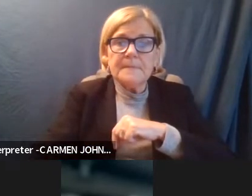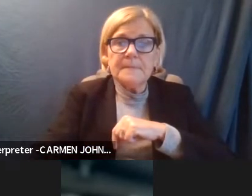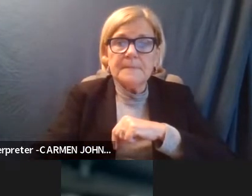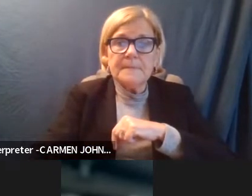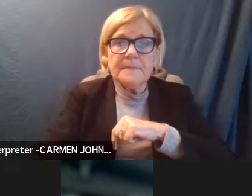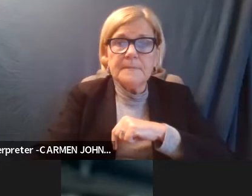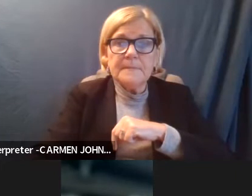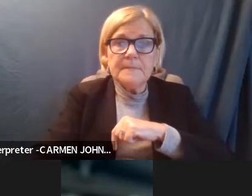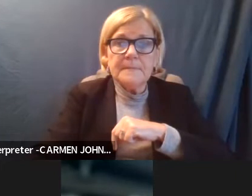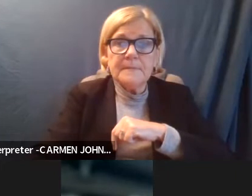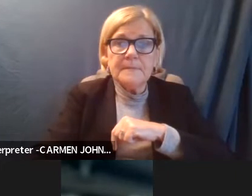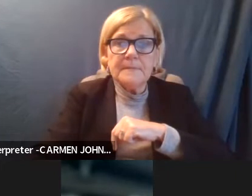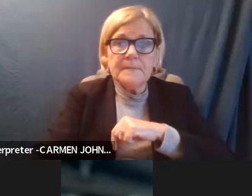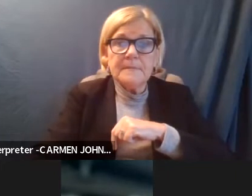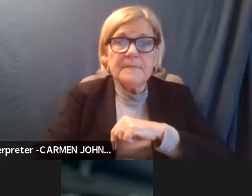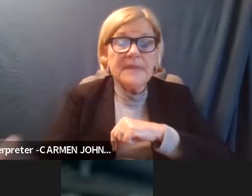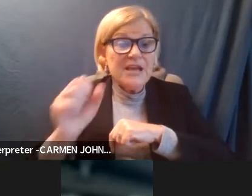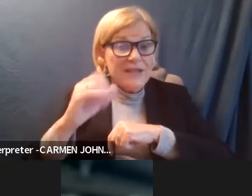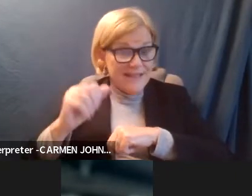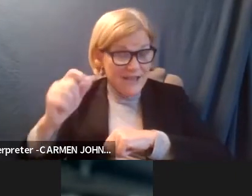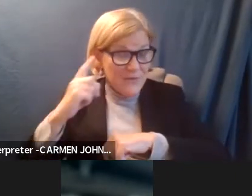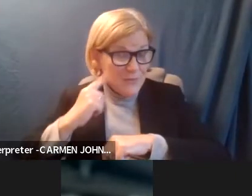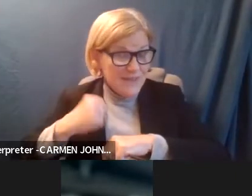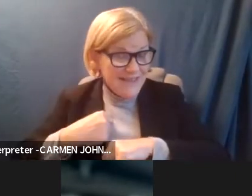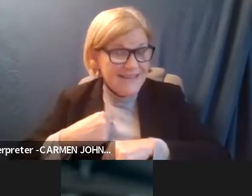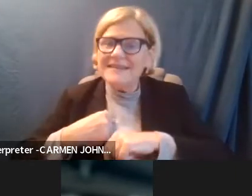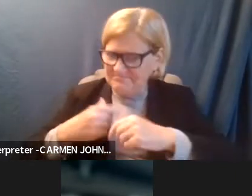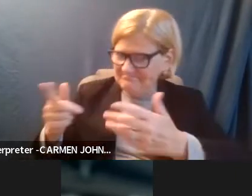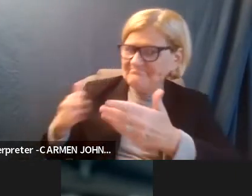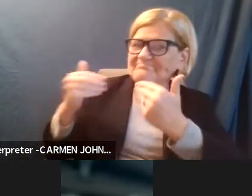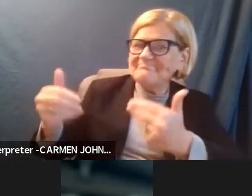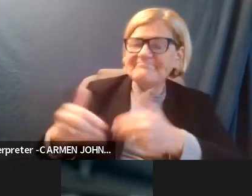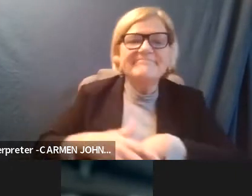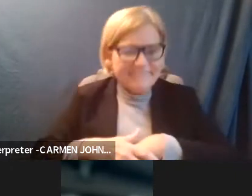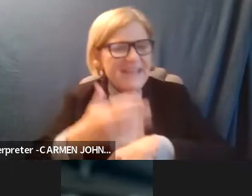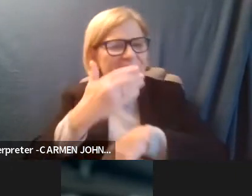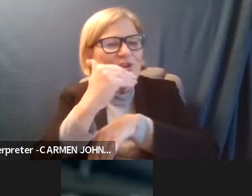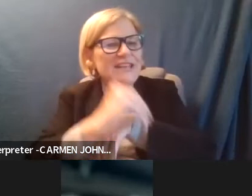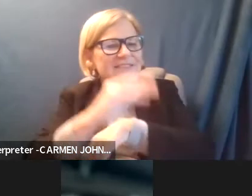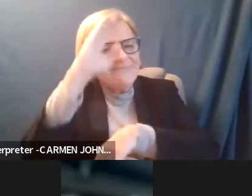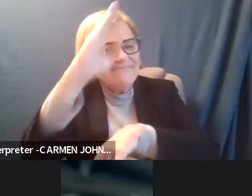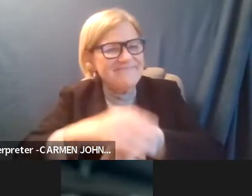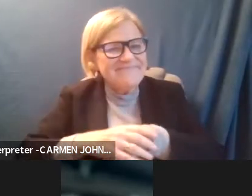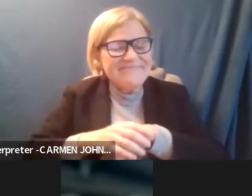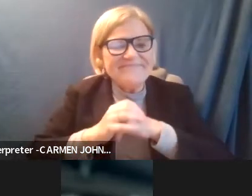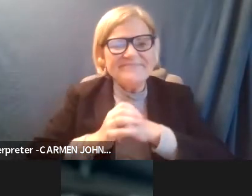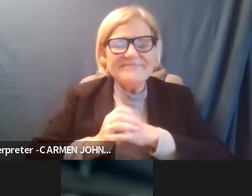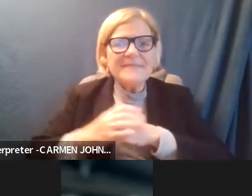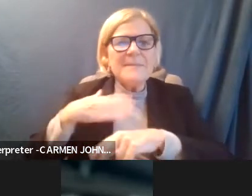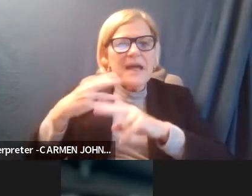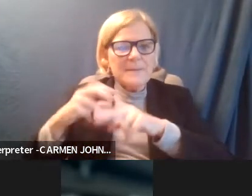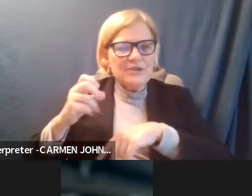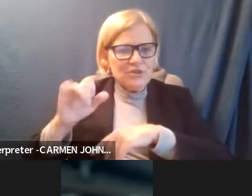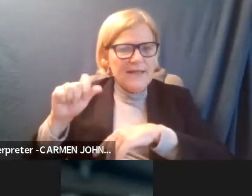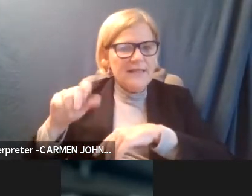Sheila Dorsey. Hello. Can you hear me? There we go. Go ahead. Hi, good evening. Um, my name